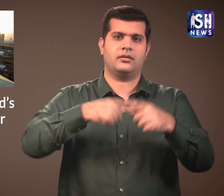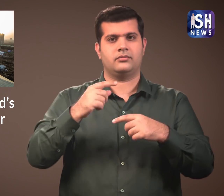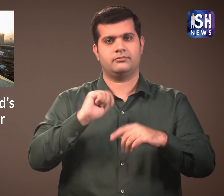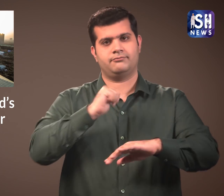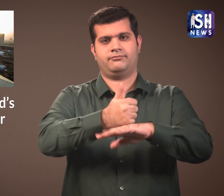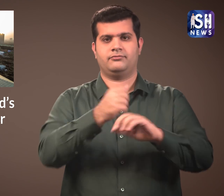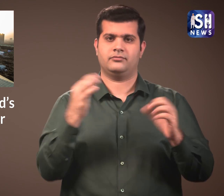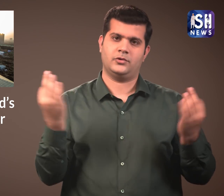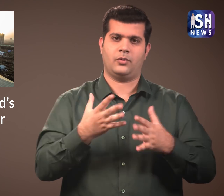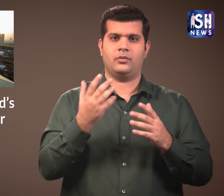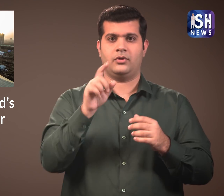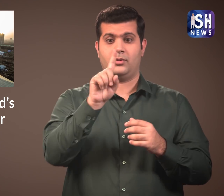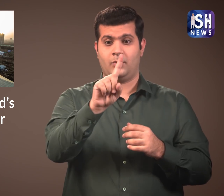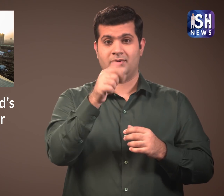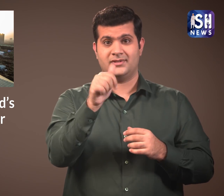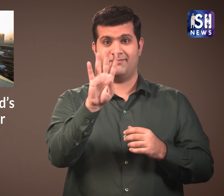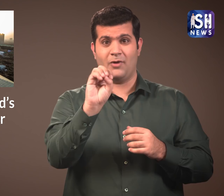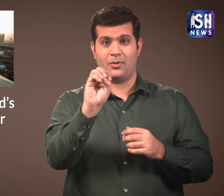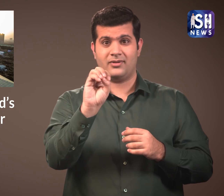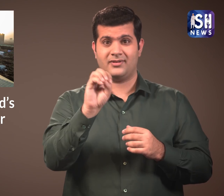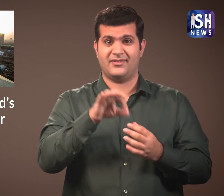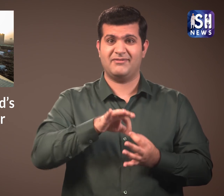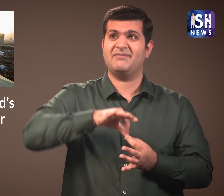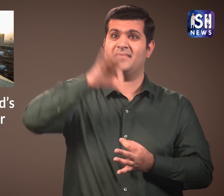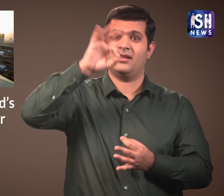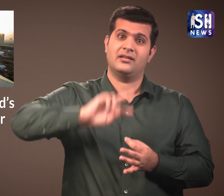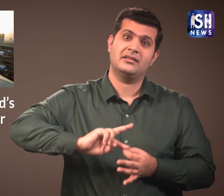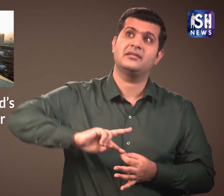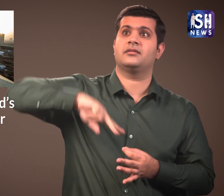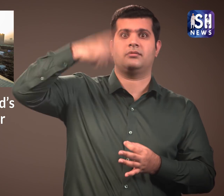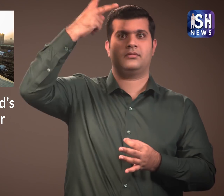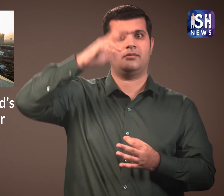1640 feet tall.